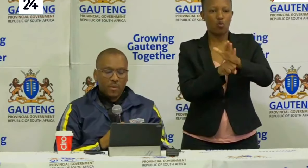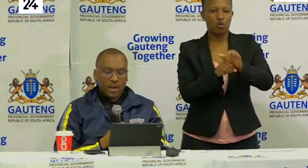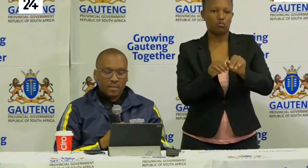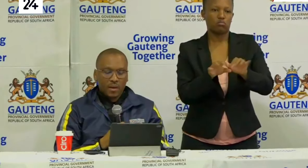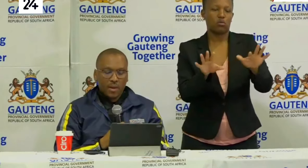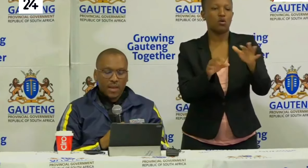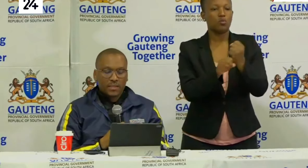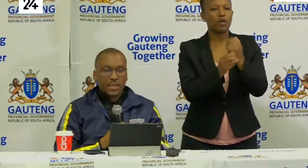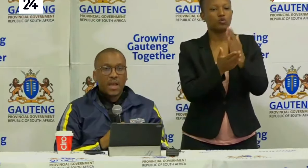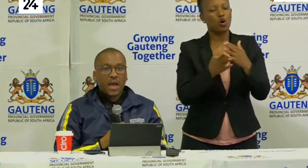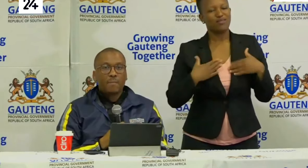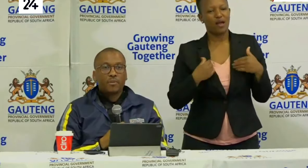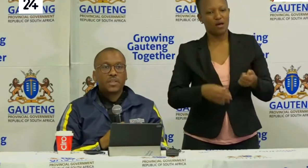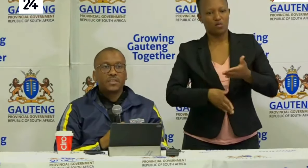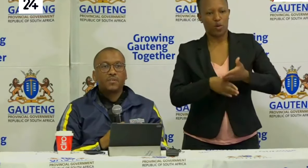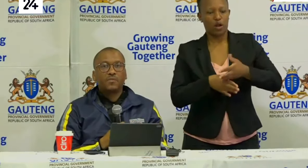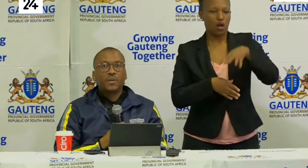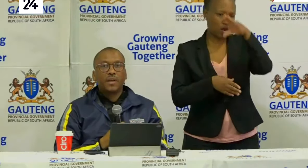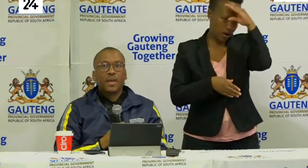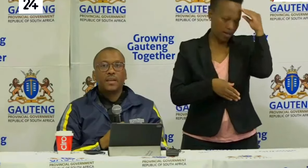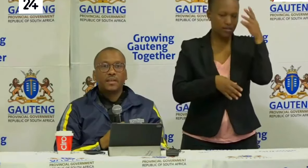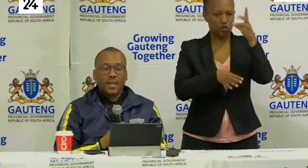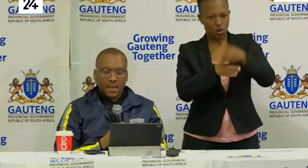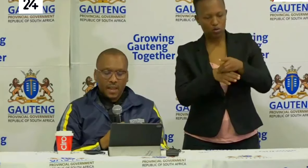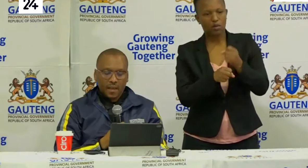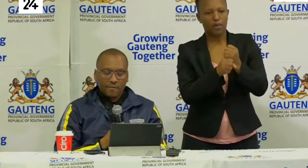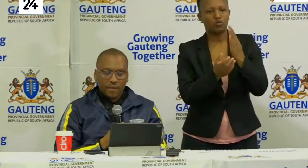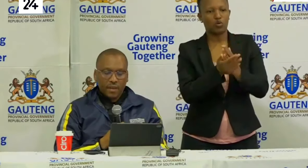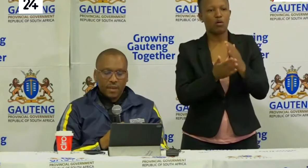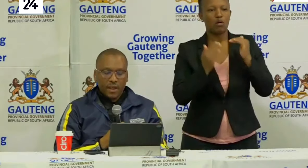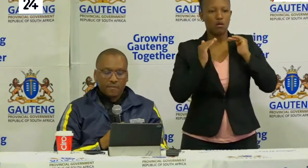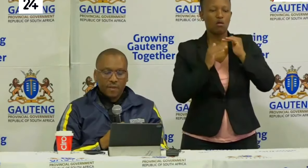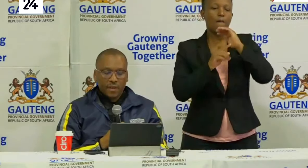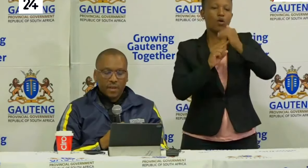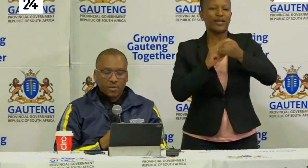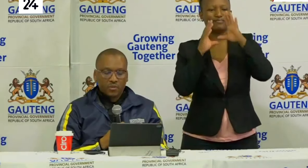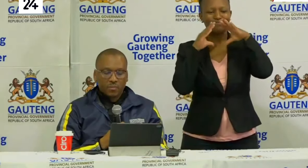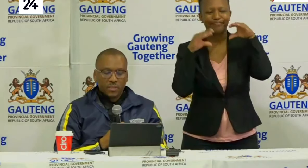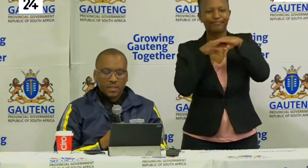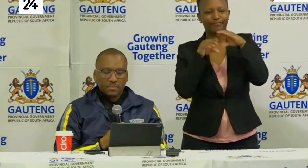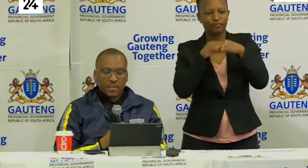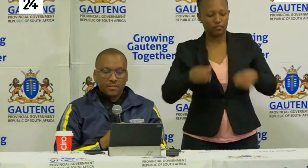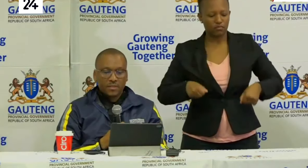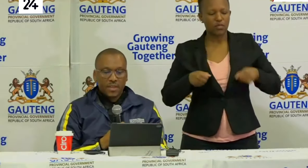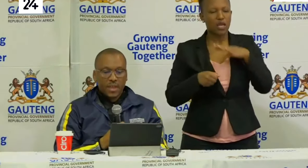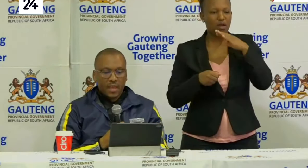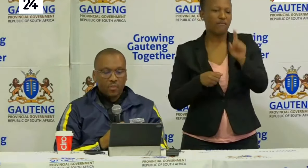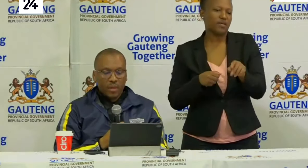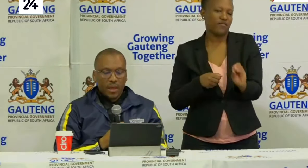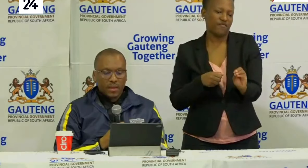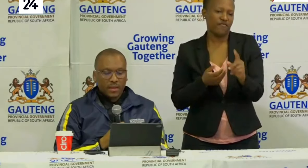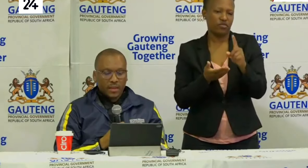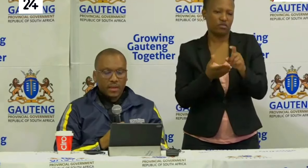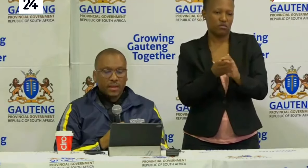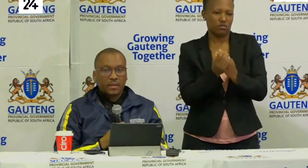sure that our healthcare workers are protected fully and they have enough to protect themselves. And